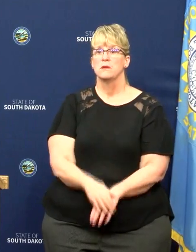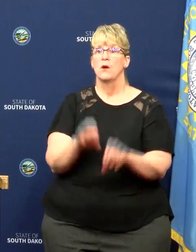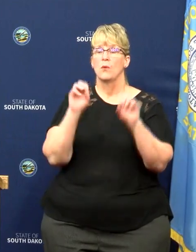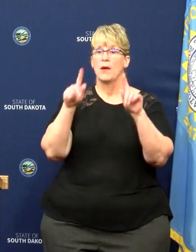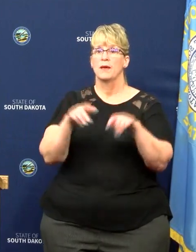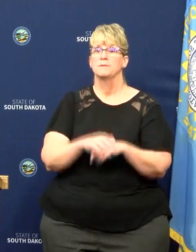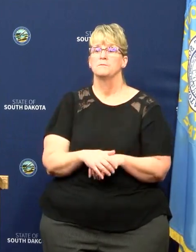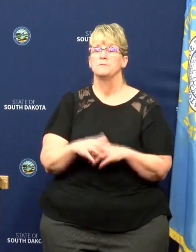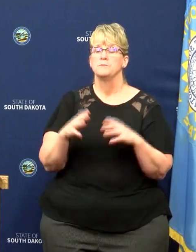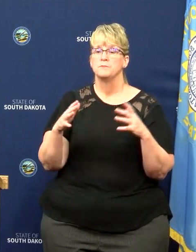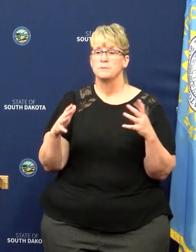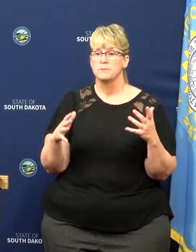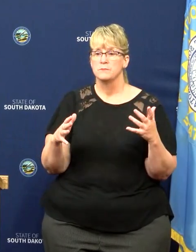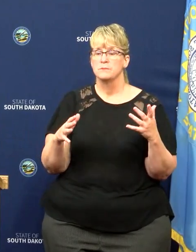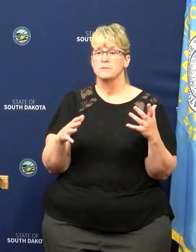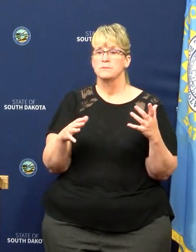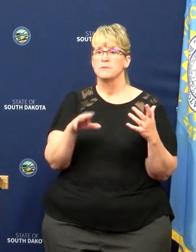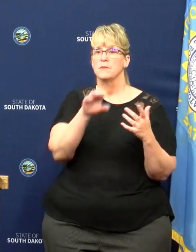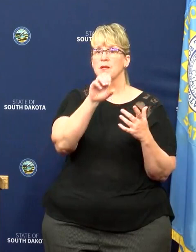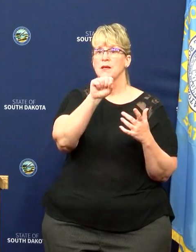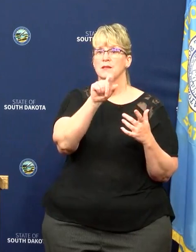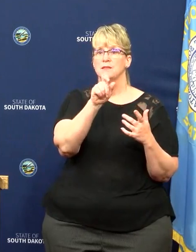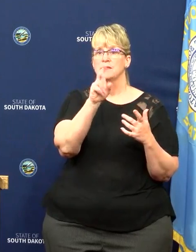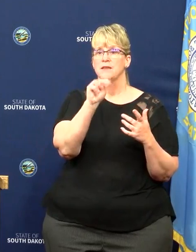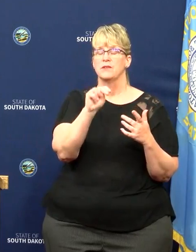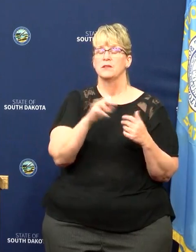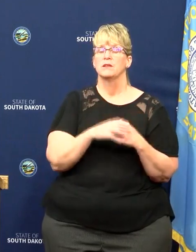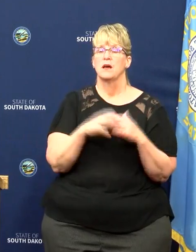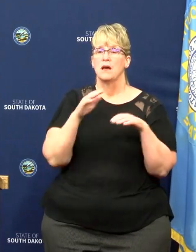Okay. This is Steven creeps from energy. Go ahead Steven.